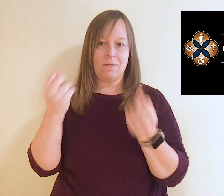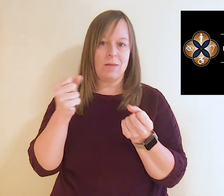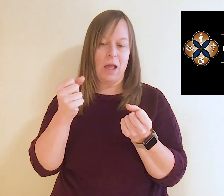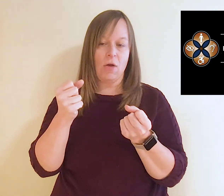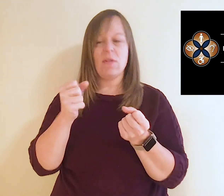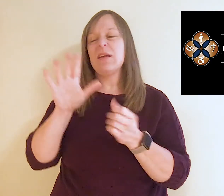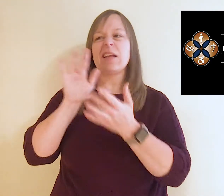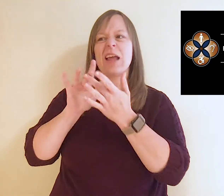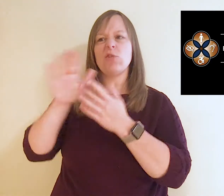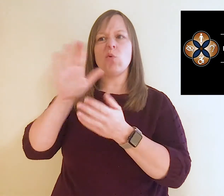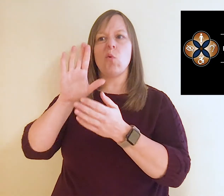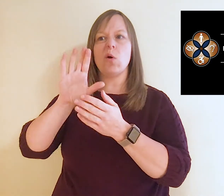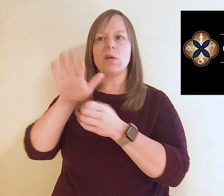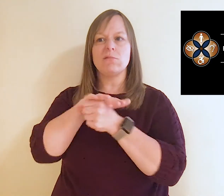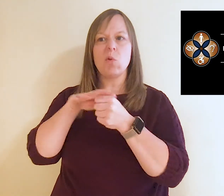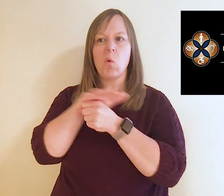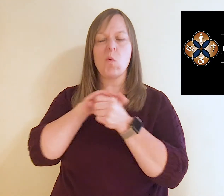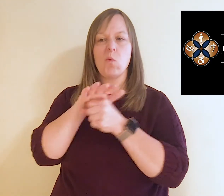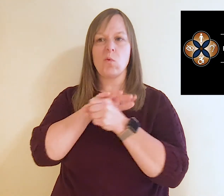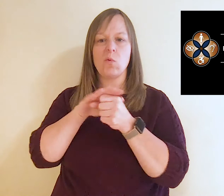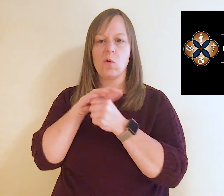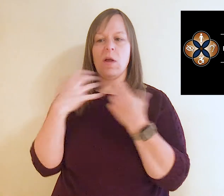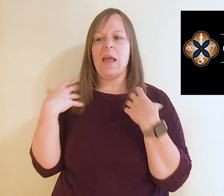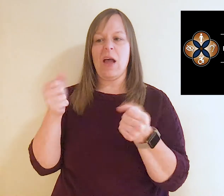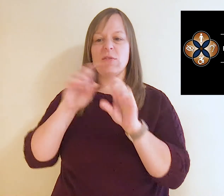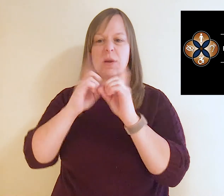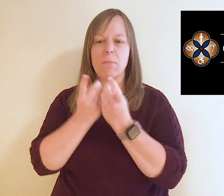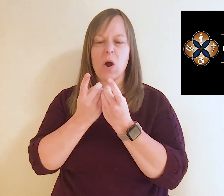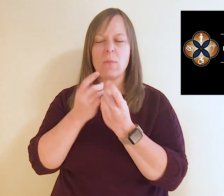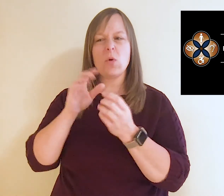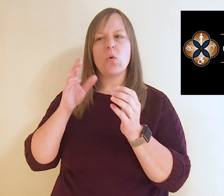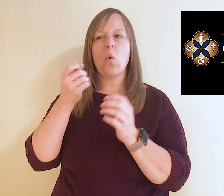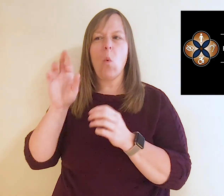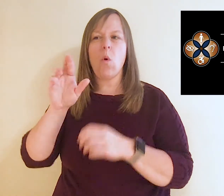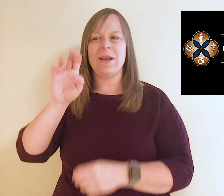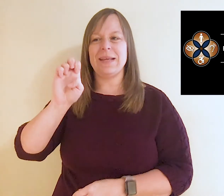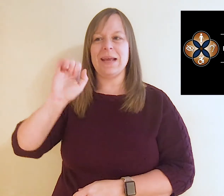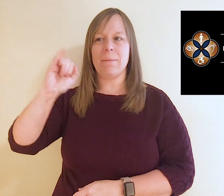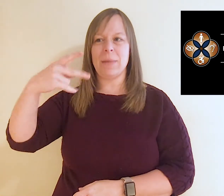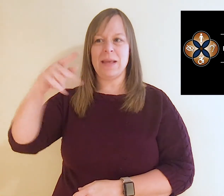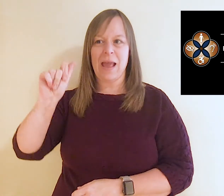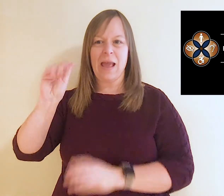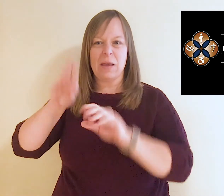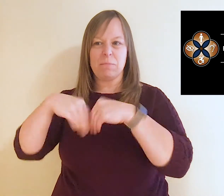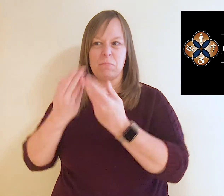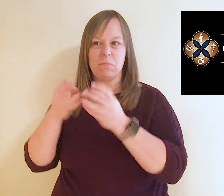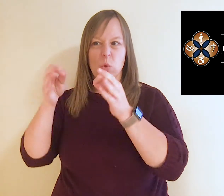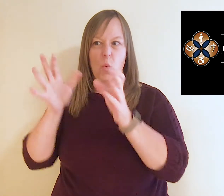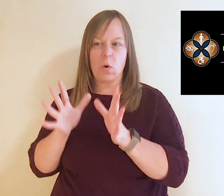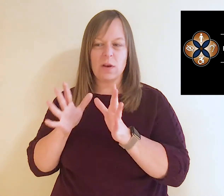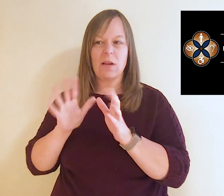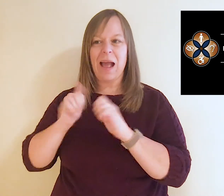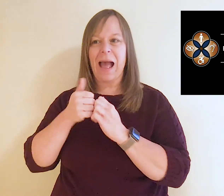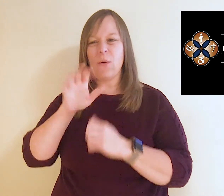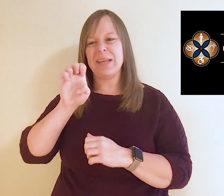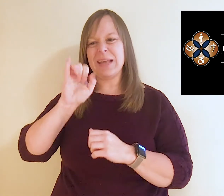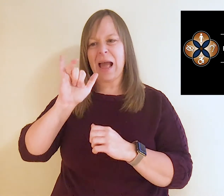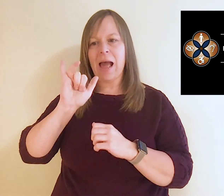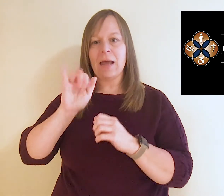your county's health department or your individualized family service plan coordinator to find out more about how EI is